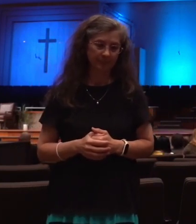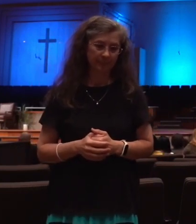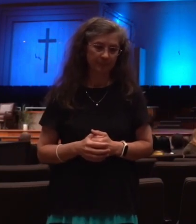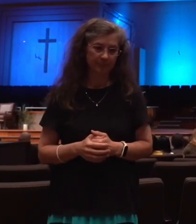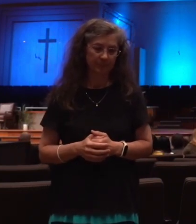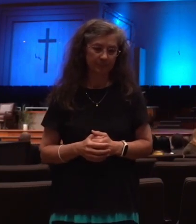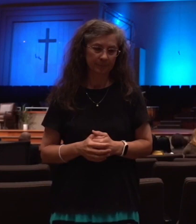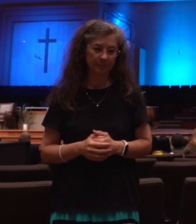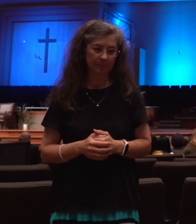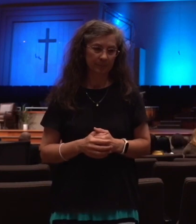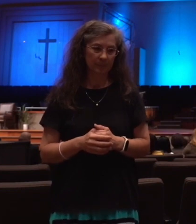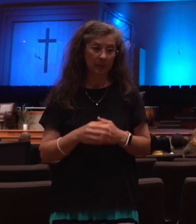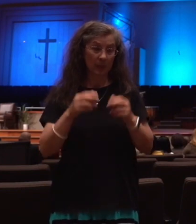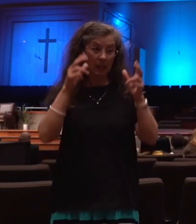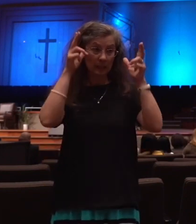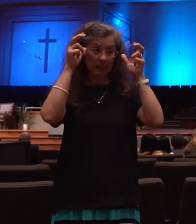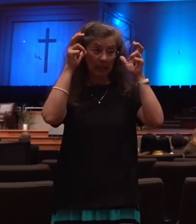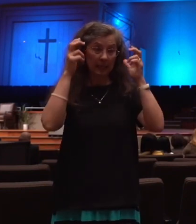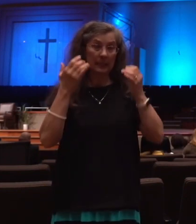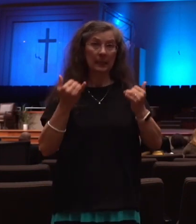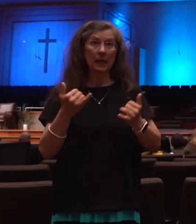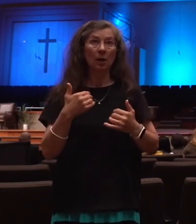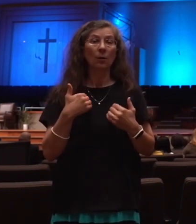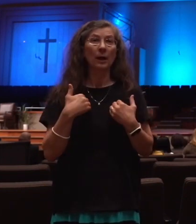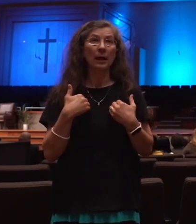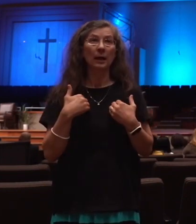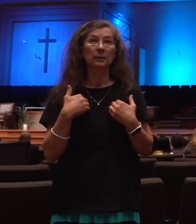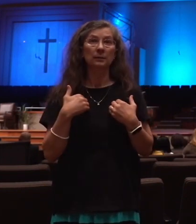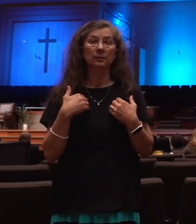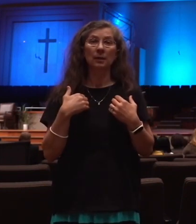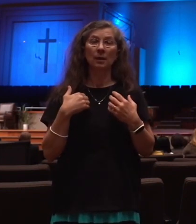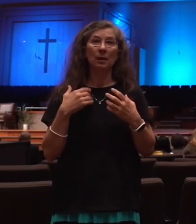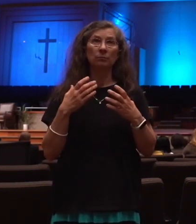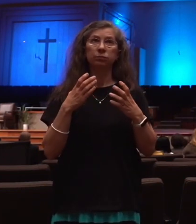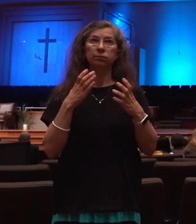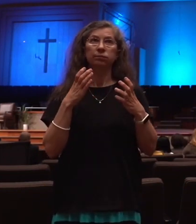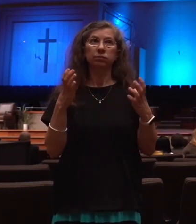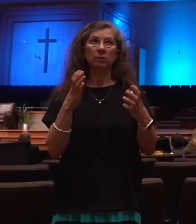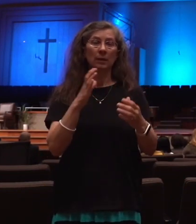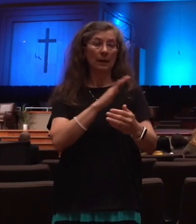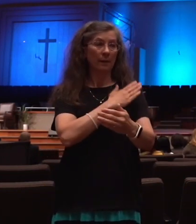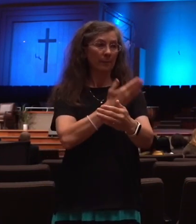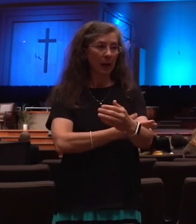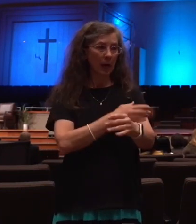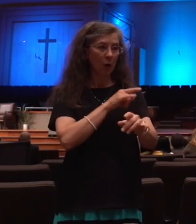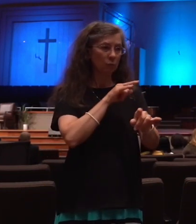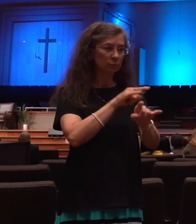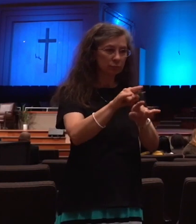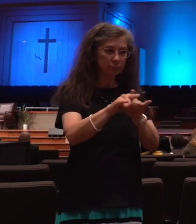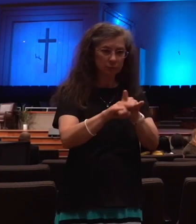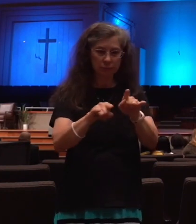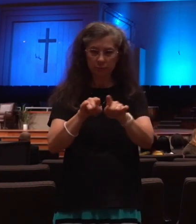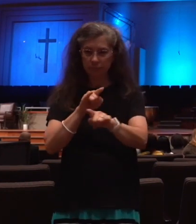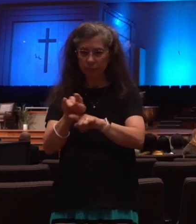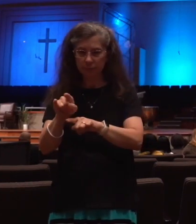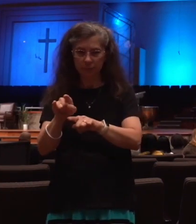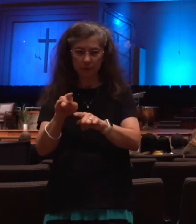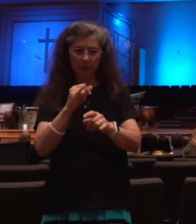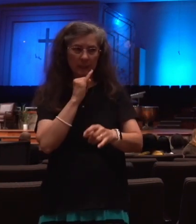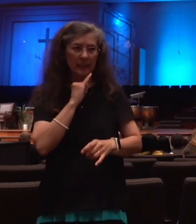unleashes his torment and his persecution against Israel and any Gentile